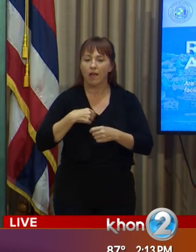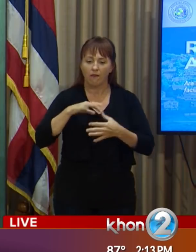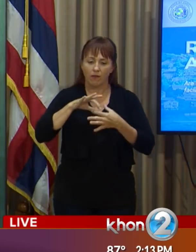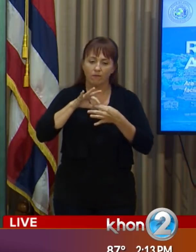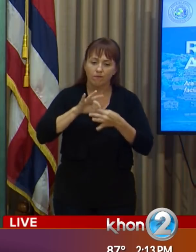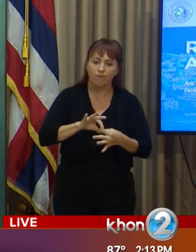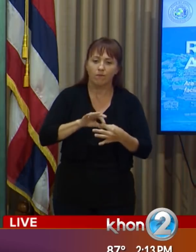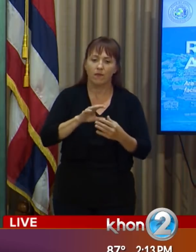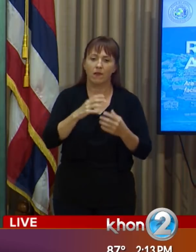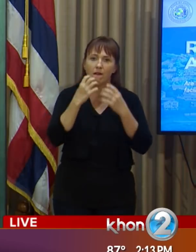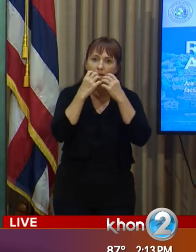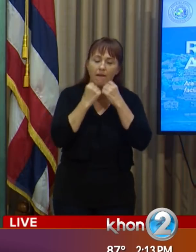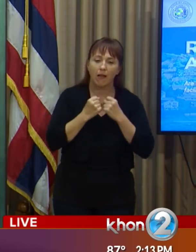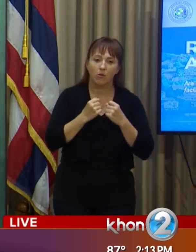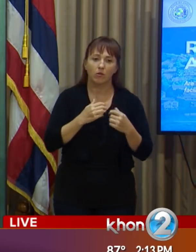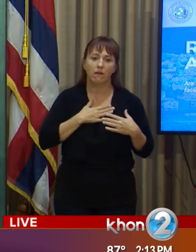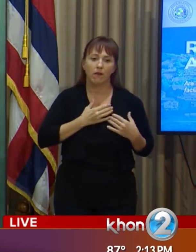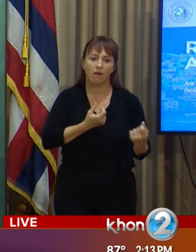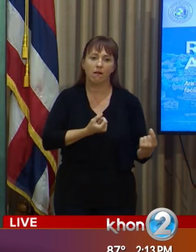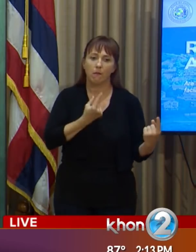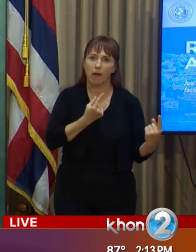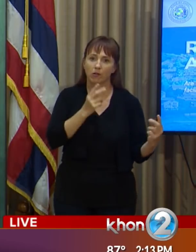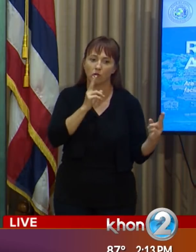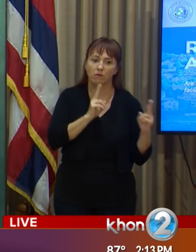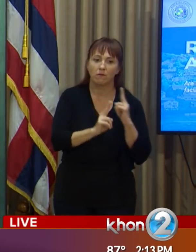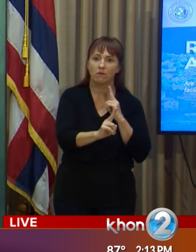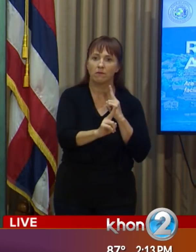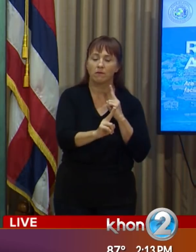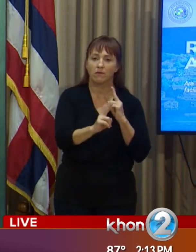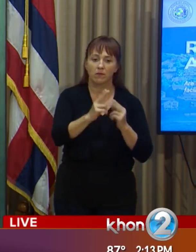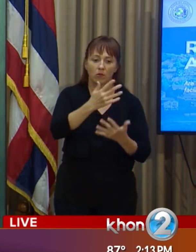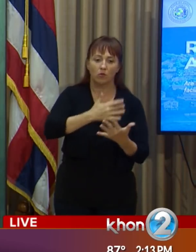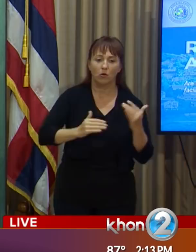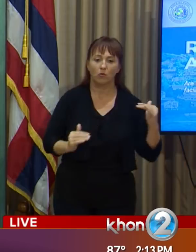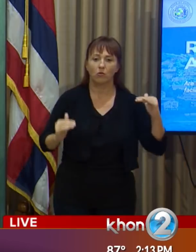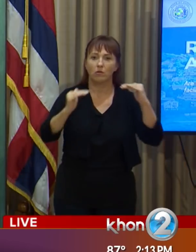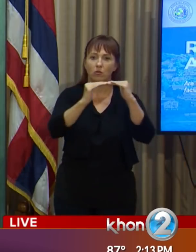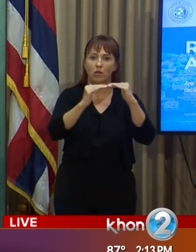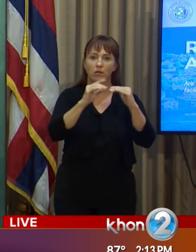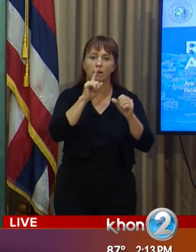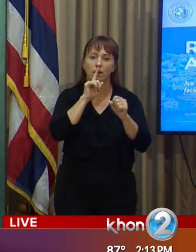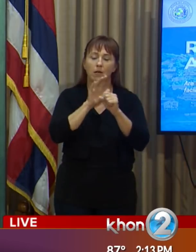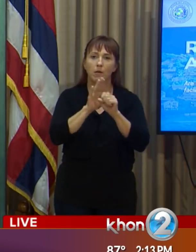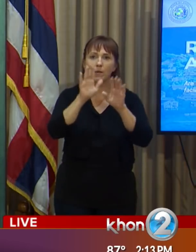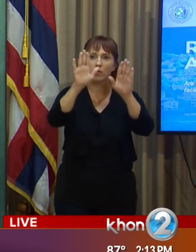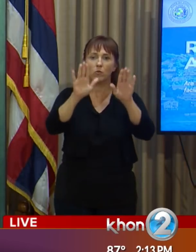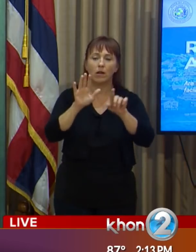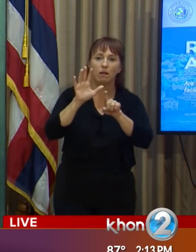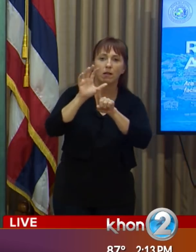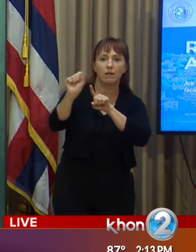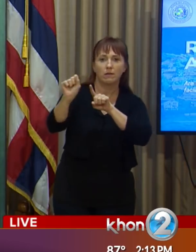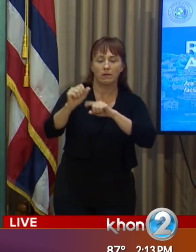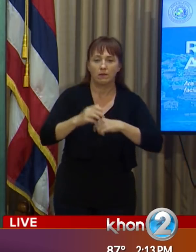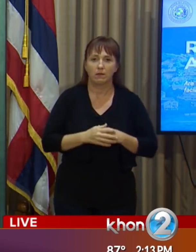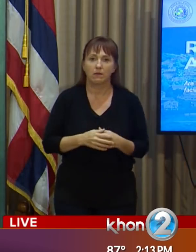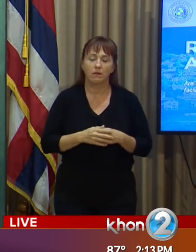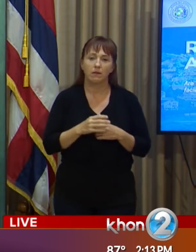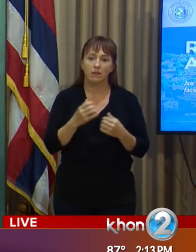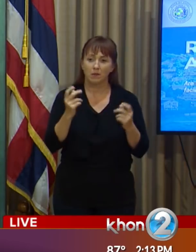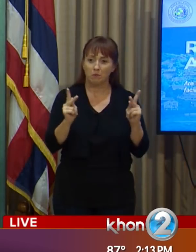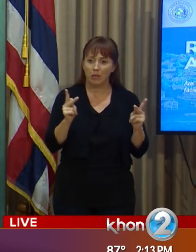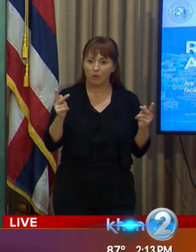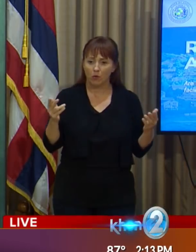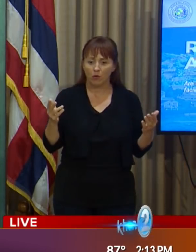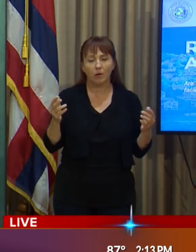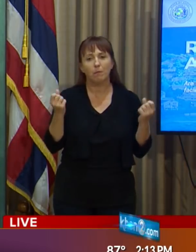values of compassion, dignity, social justice, and a commitment to excellence. Many of our existing